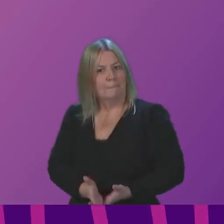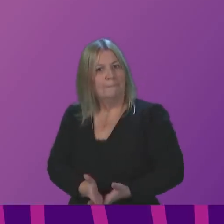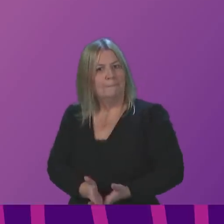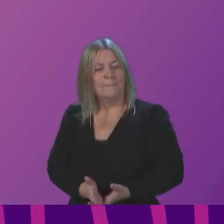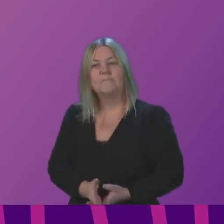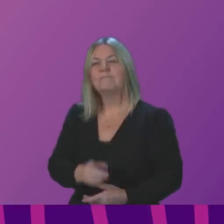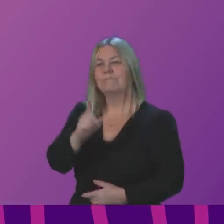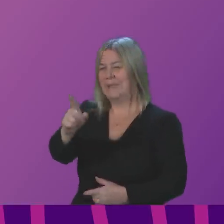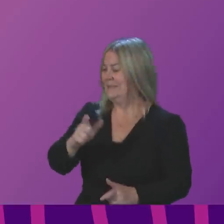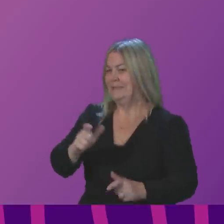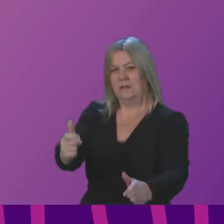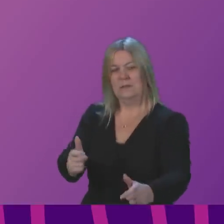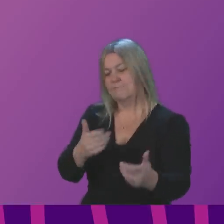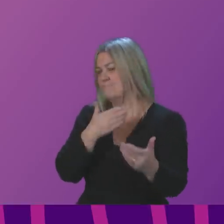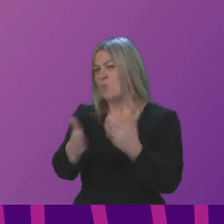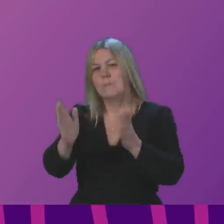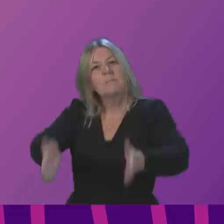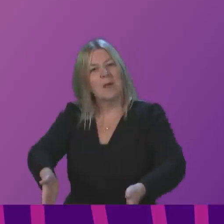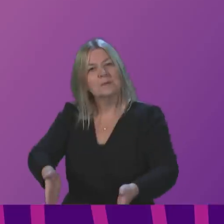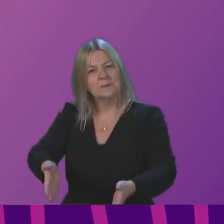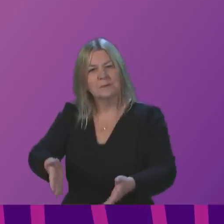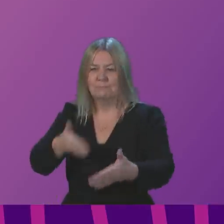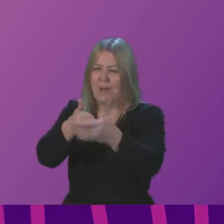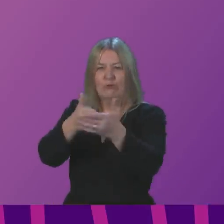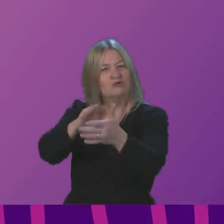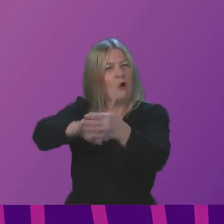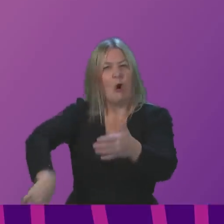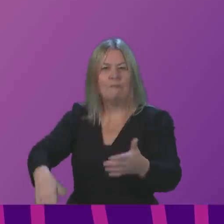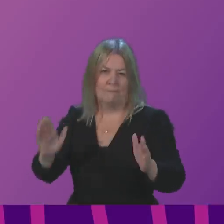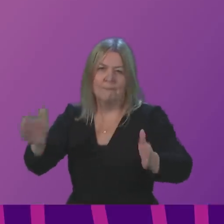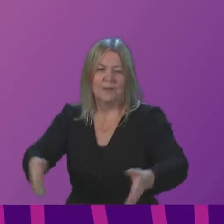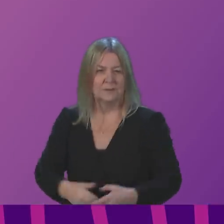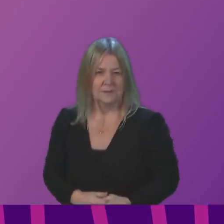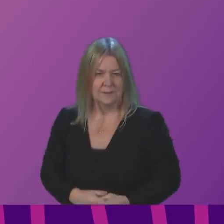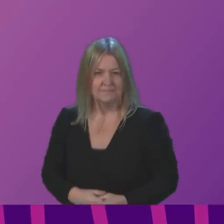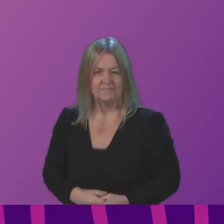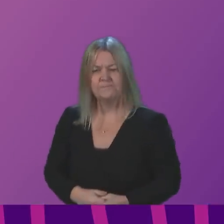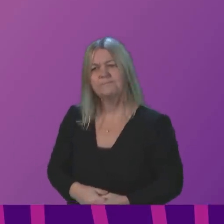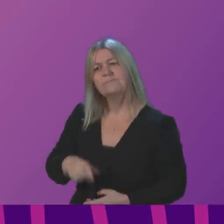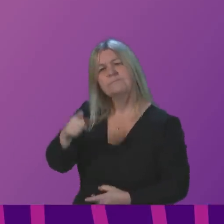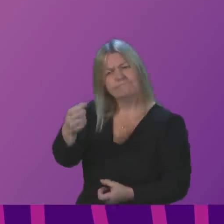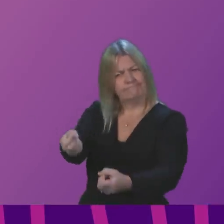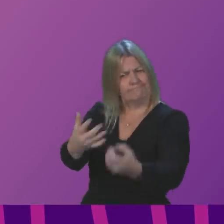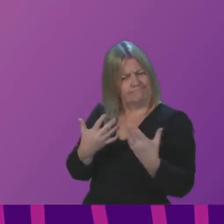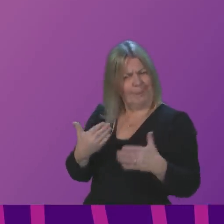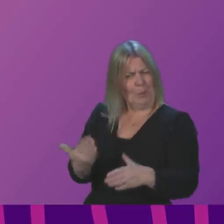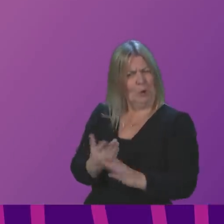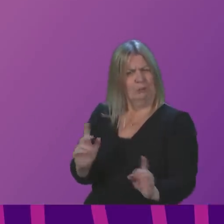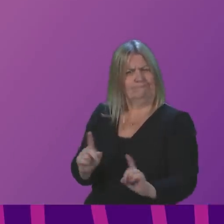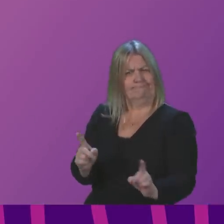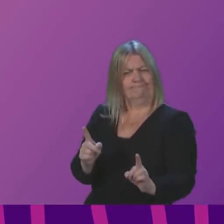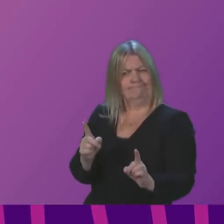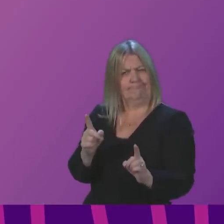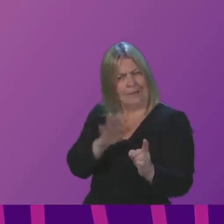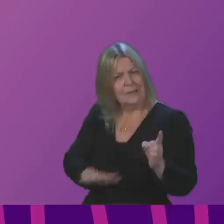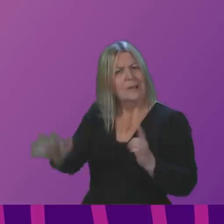do to open the doors for the deaf community. Can the First Minister give an indication of what work has been done in terms of the BSL